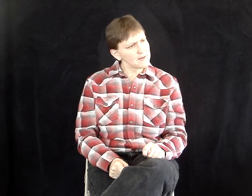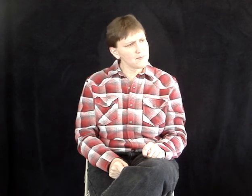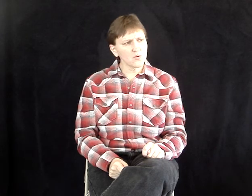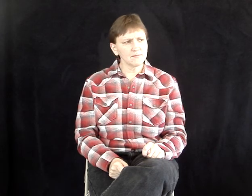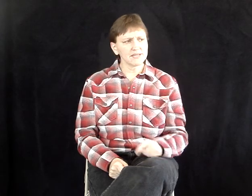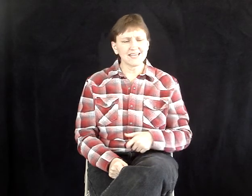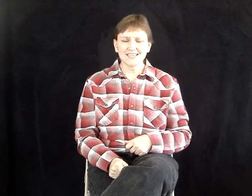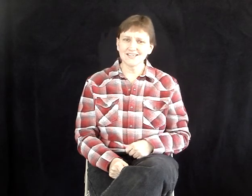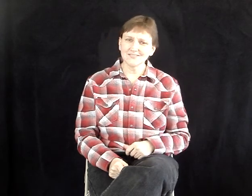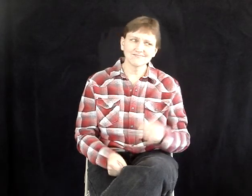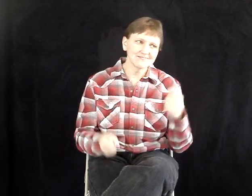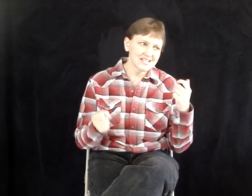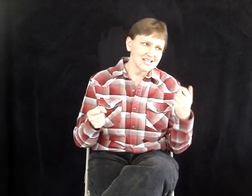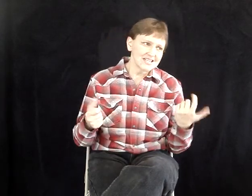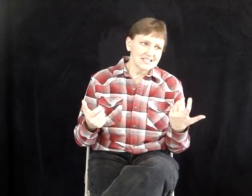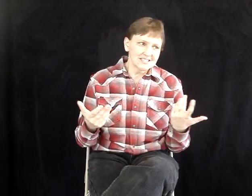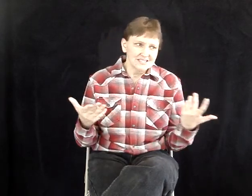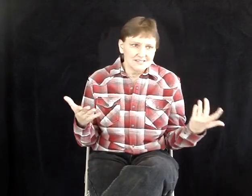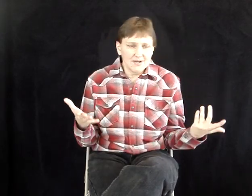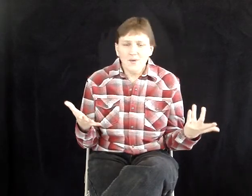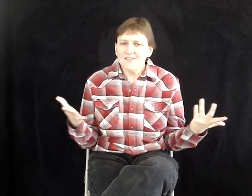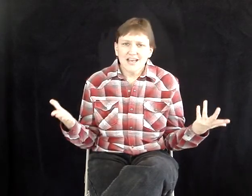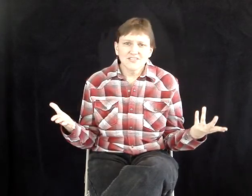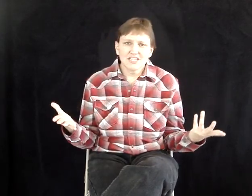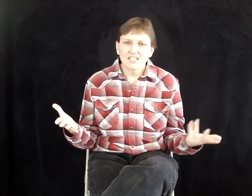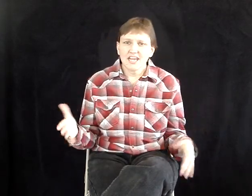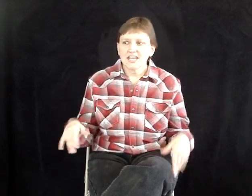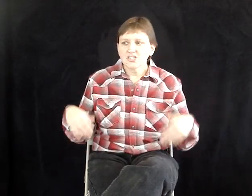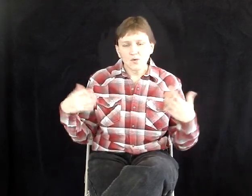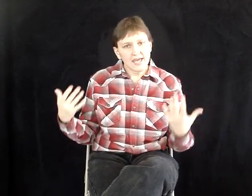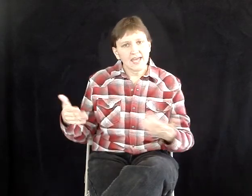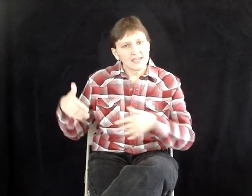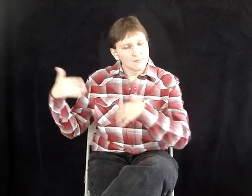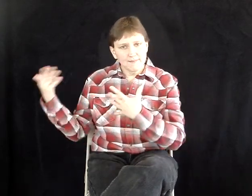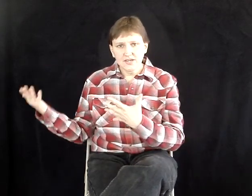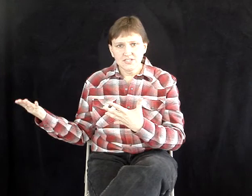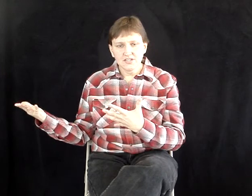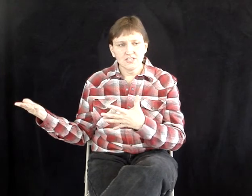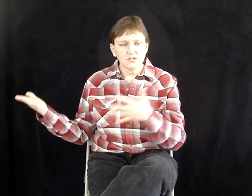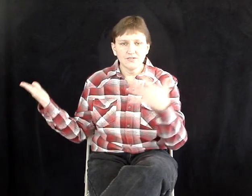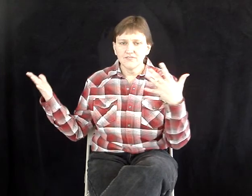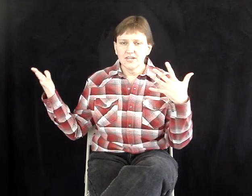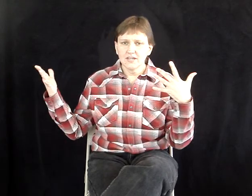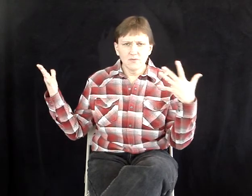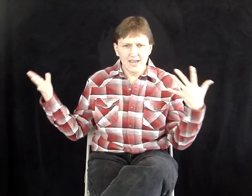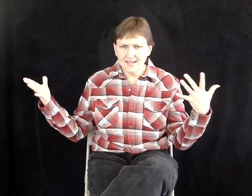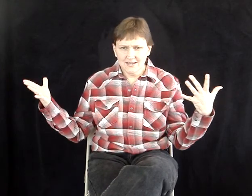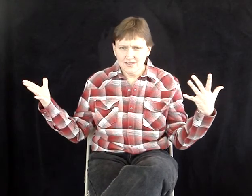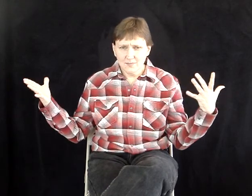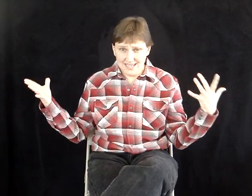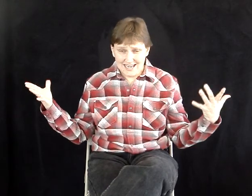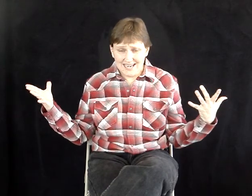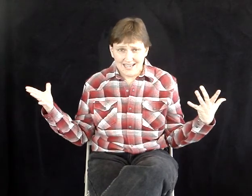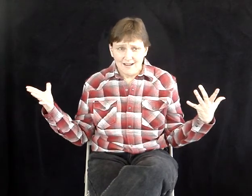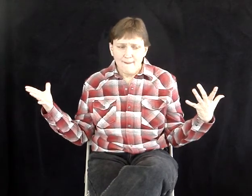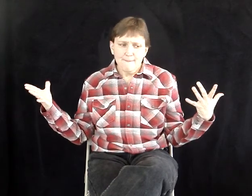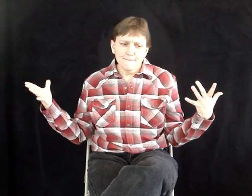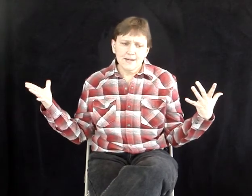people would have been like, you know, my way of life's going to change, okay, you know, maybe I'll sell to you if, right, in the beginning. But